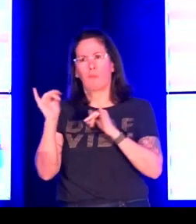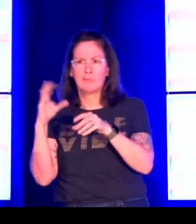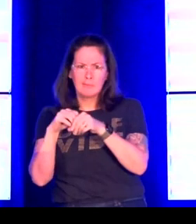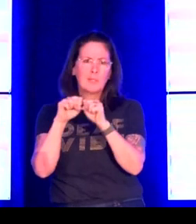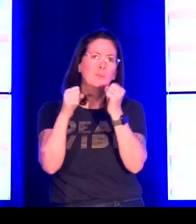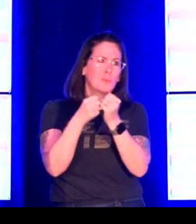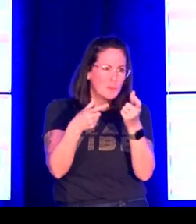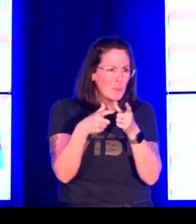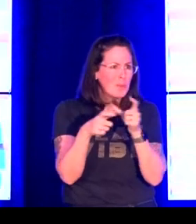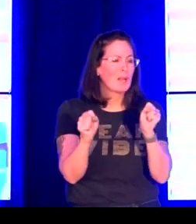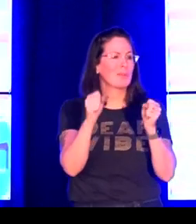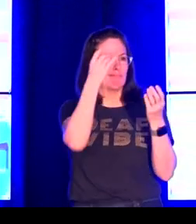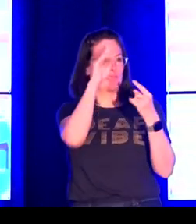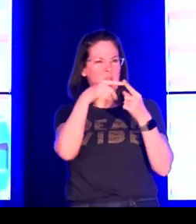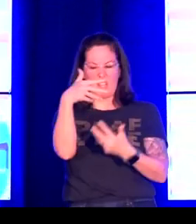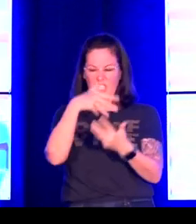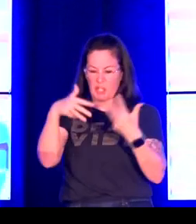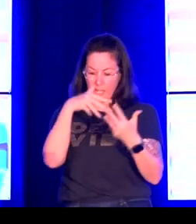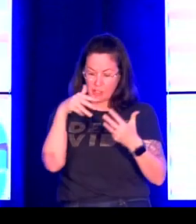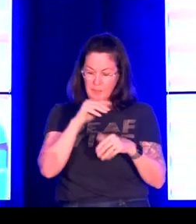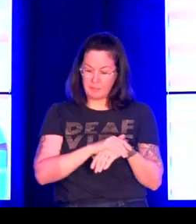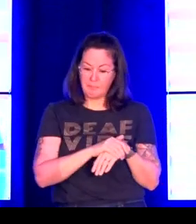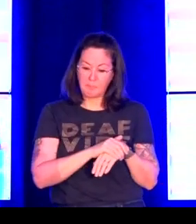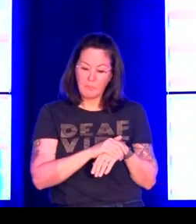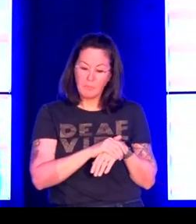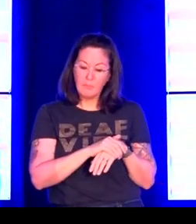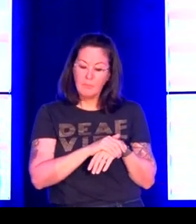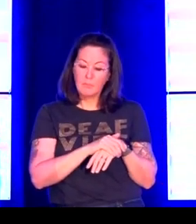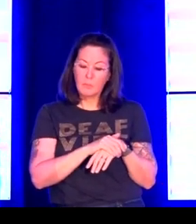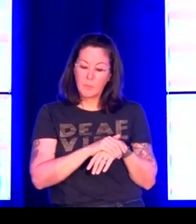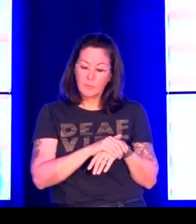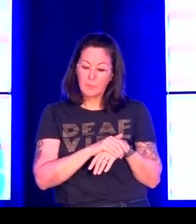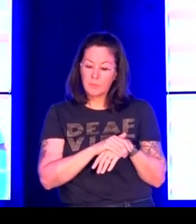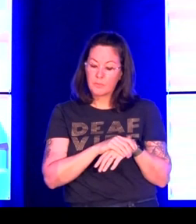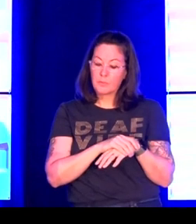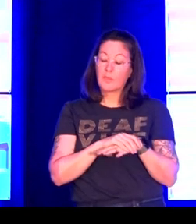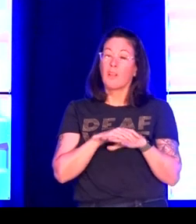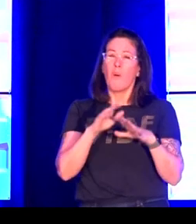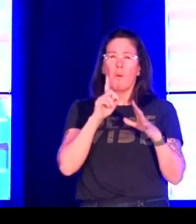ethnography, sociolinguistics, social interactions.